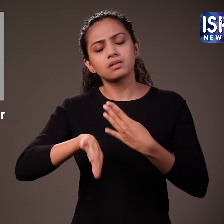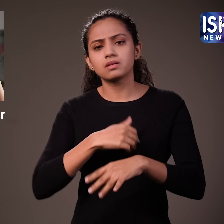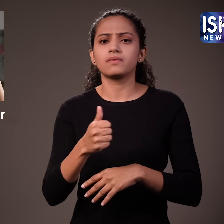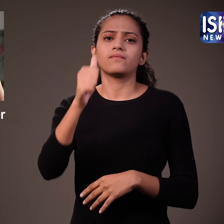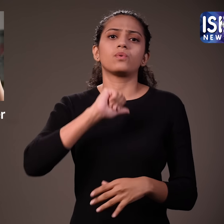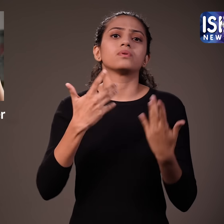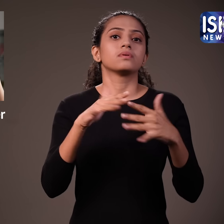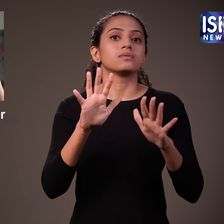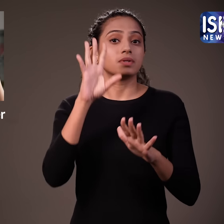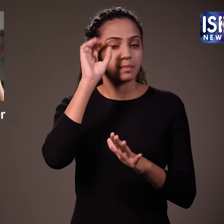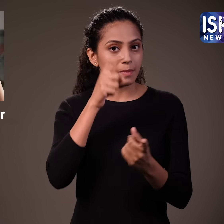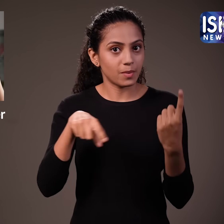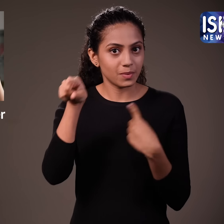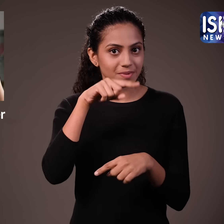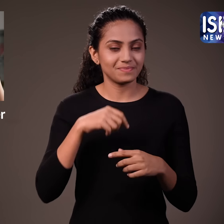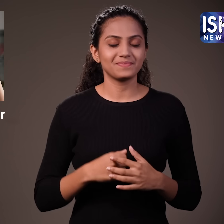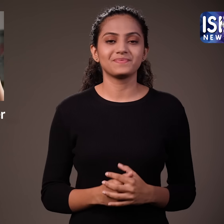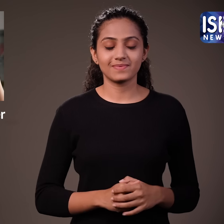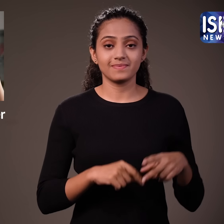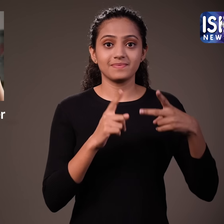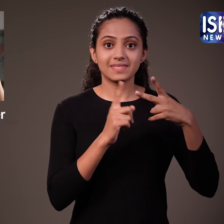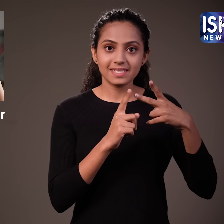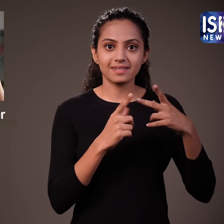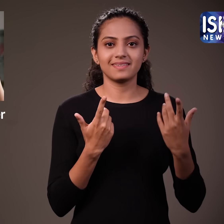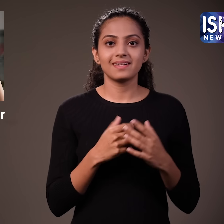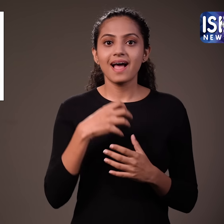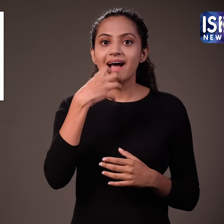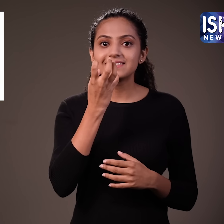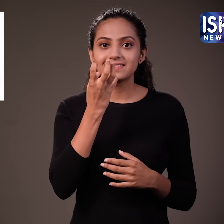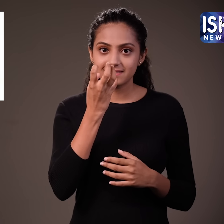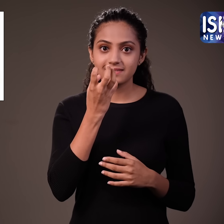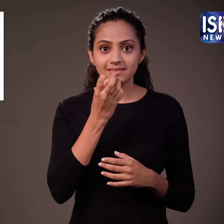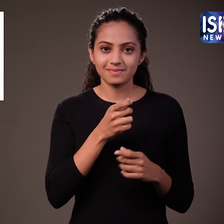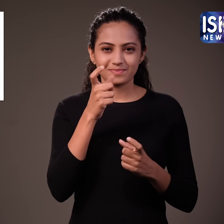Please remember this. 2. Guava